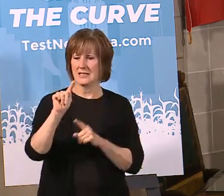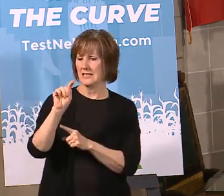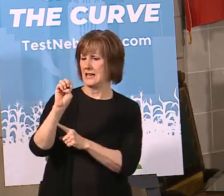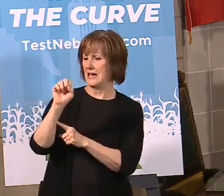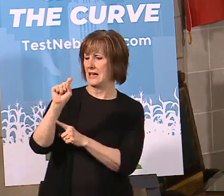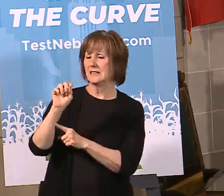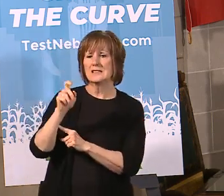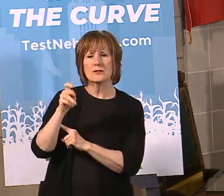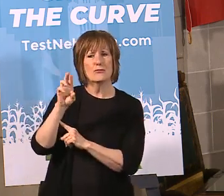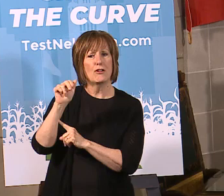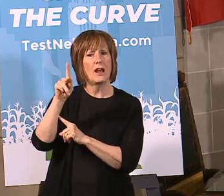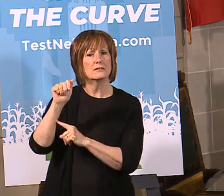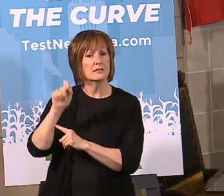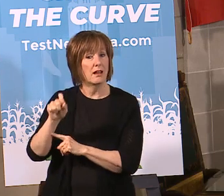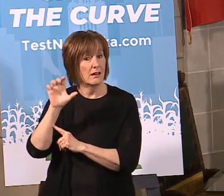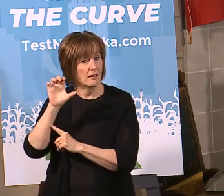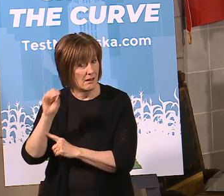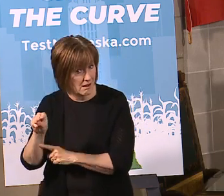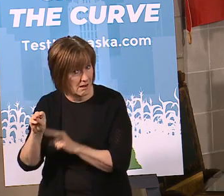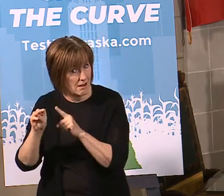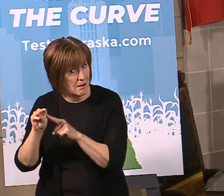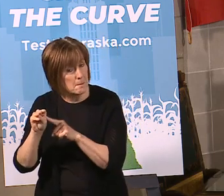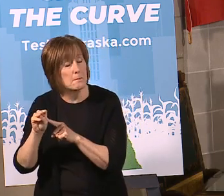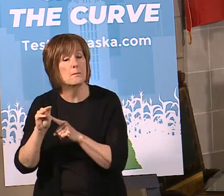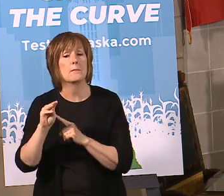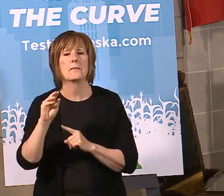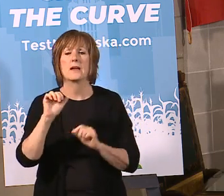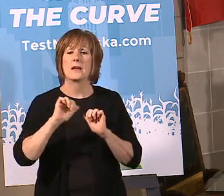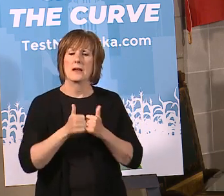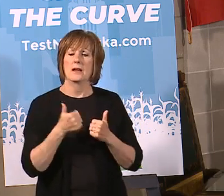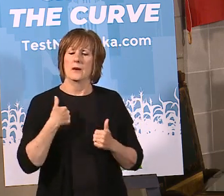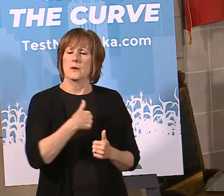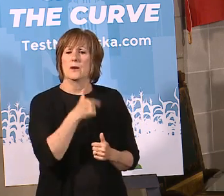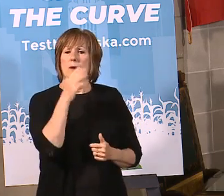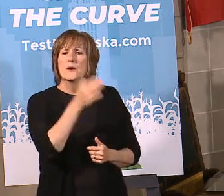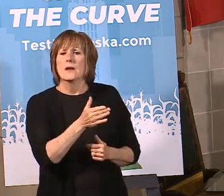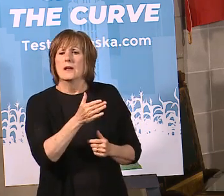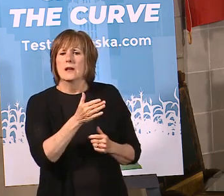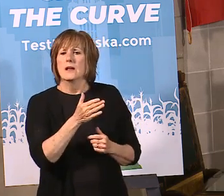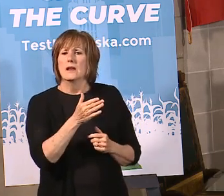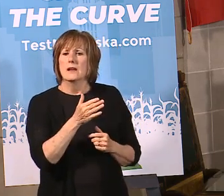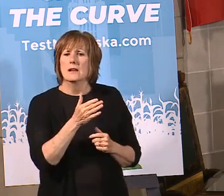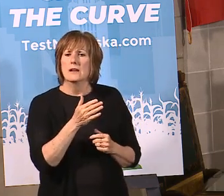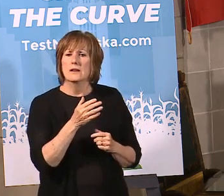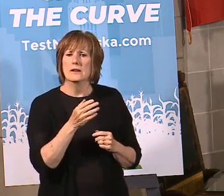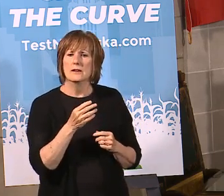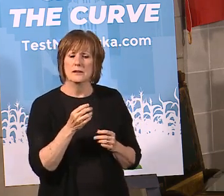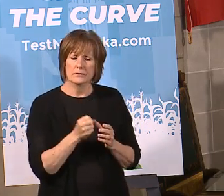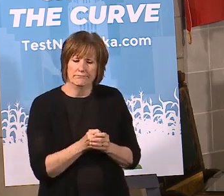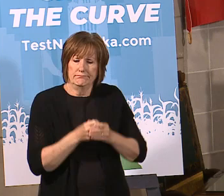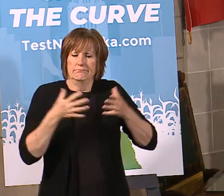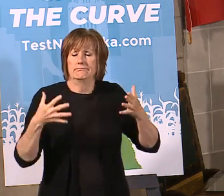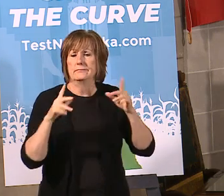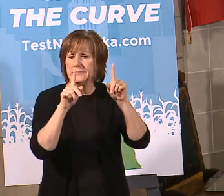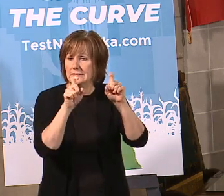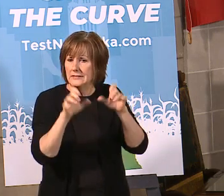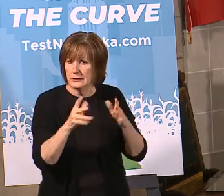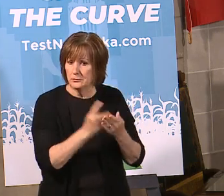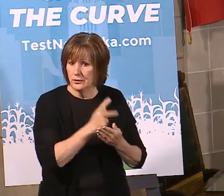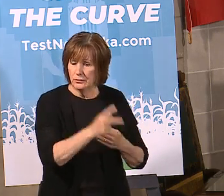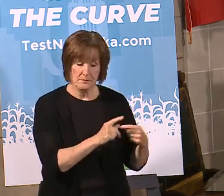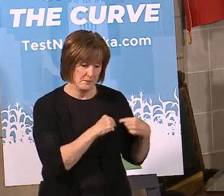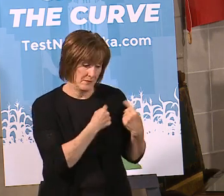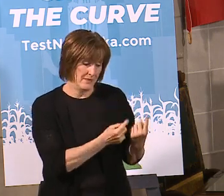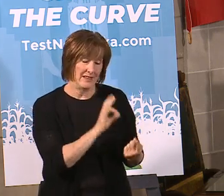.com. TestNebraska.com is one of the ways that we are going to be expanding our testing program. So over the last seven